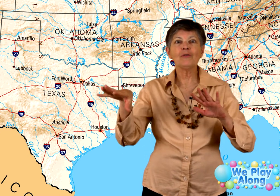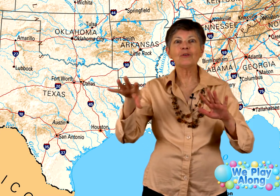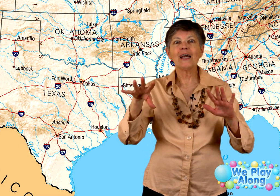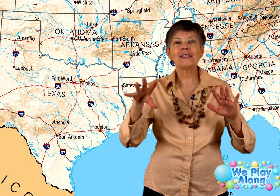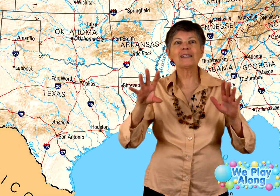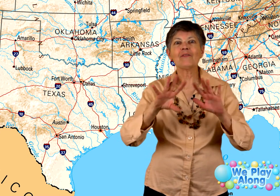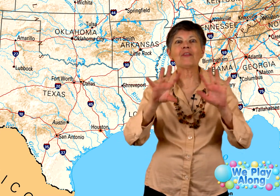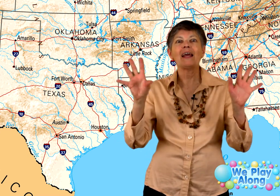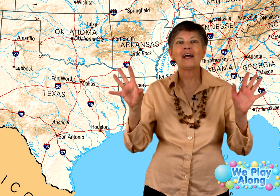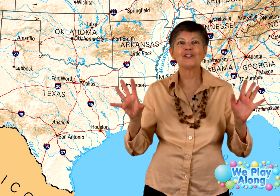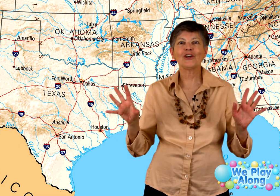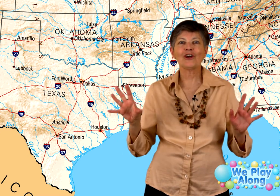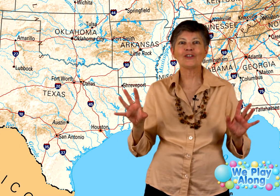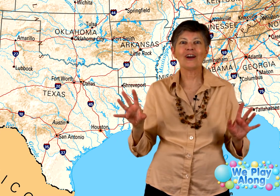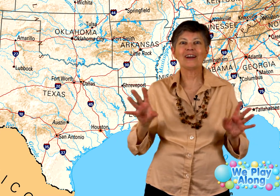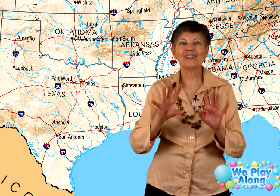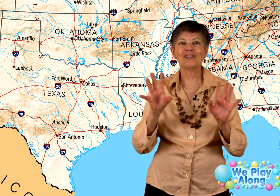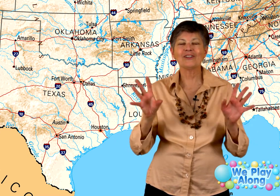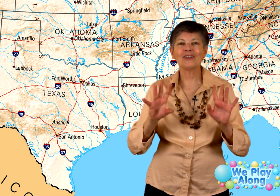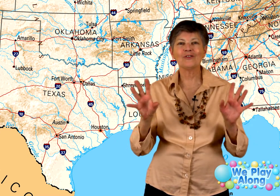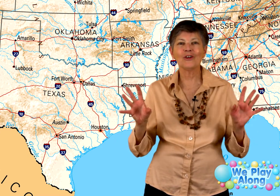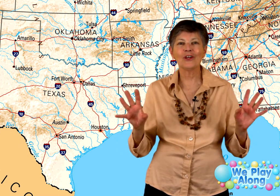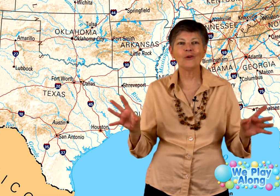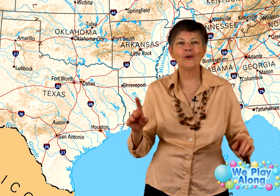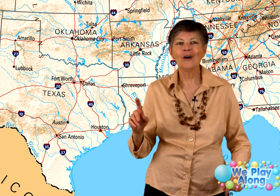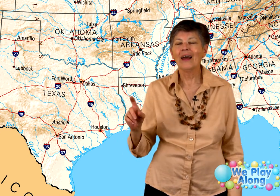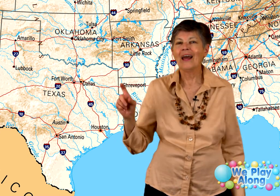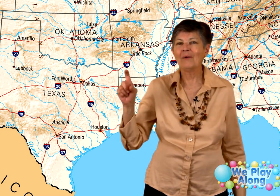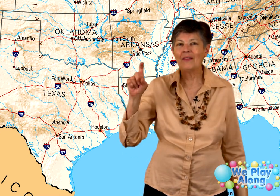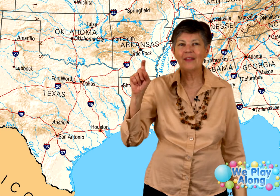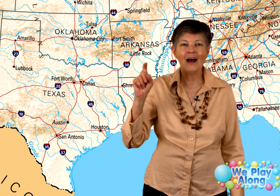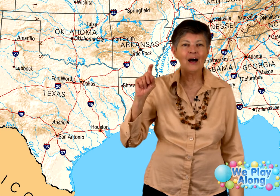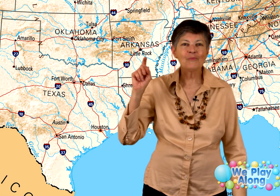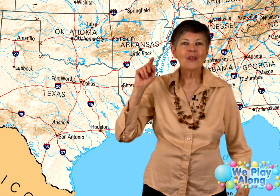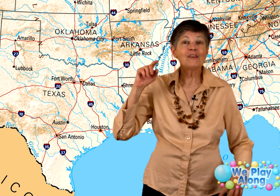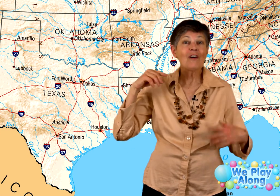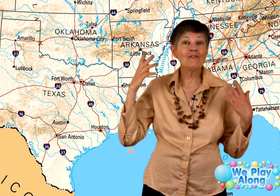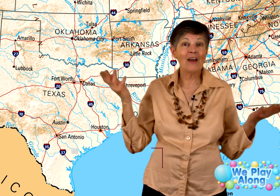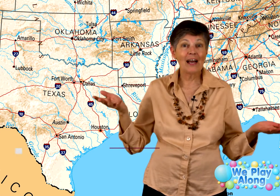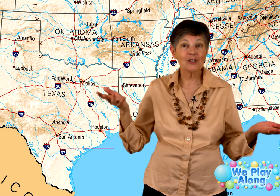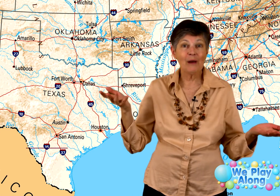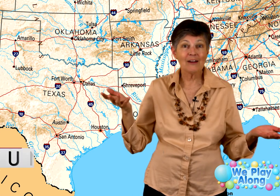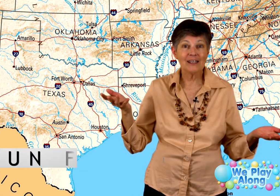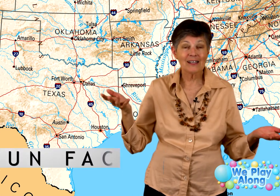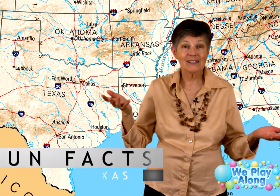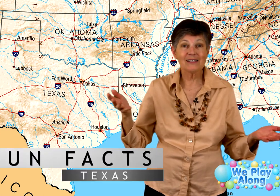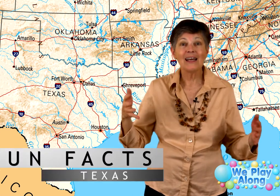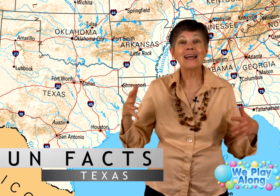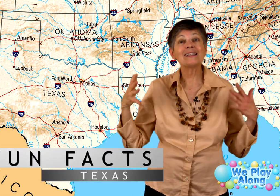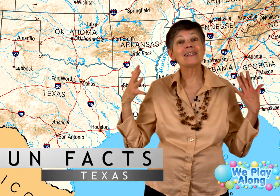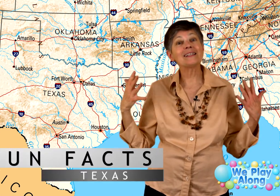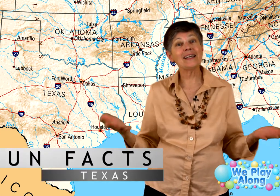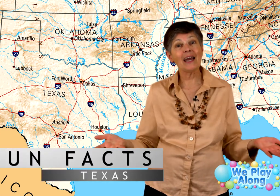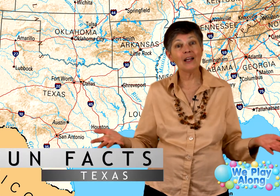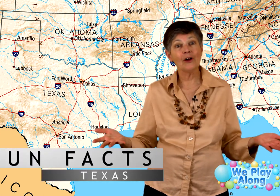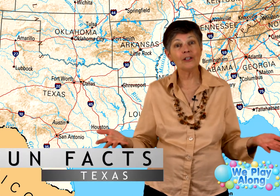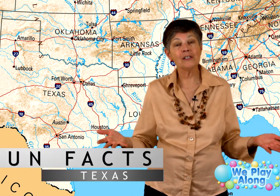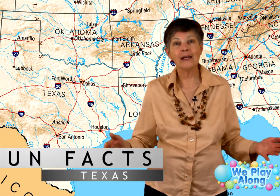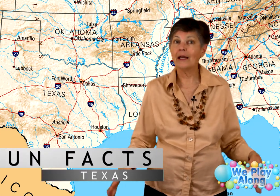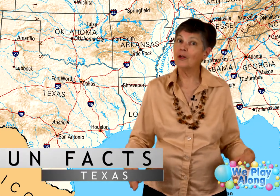through Texas, everything has stars on it. It's just, it's really cool. Anyway, fun facts about Texas. It's the second largest state. It